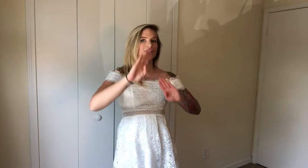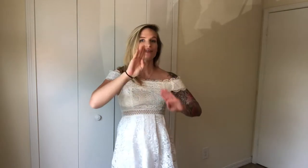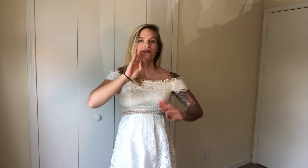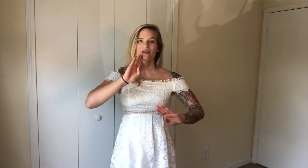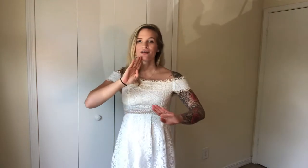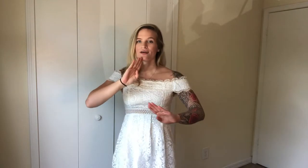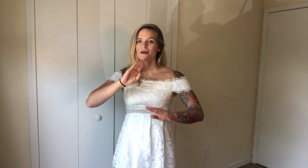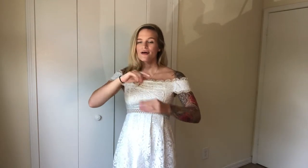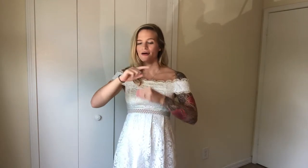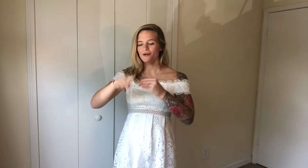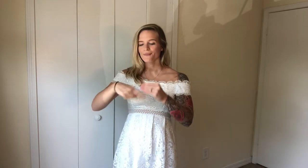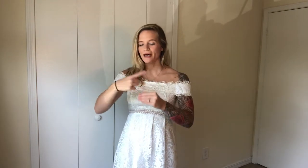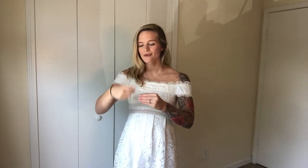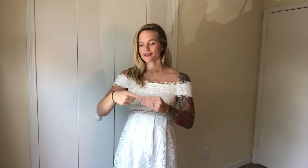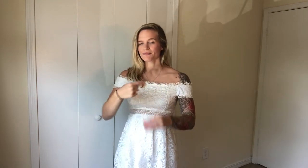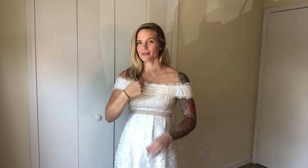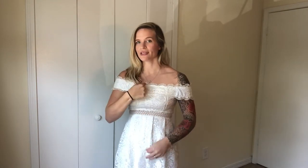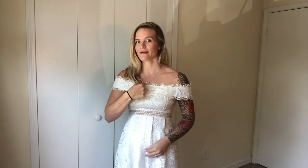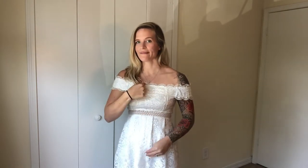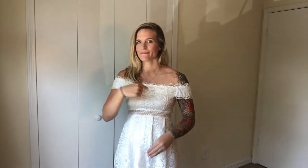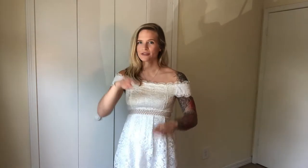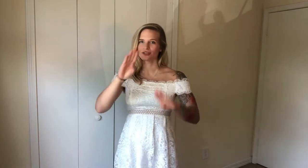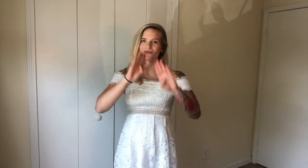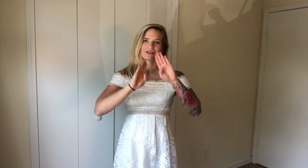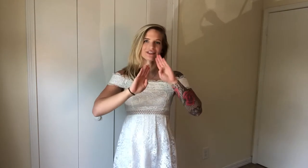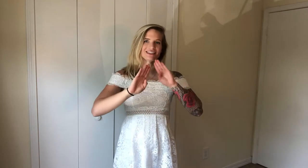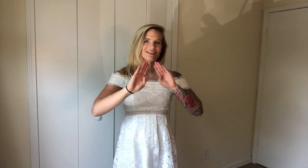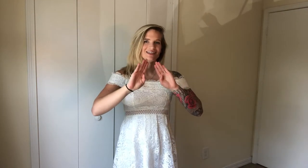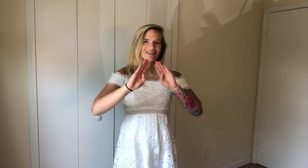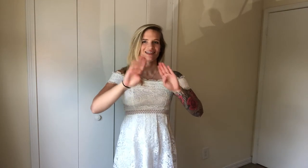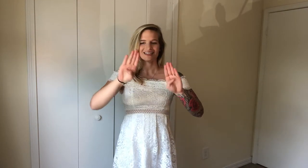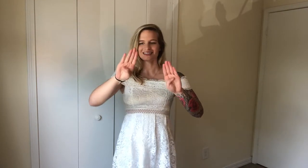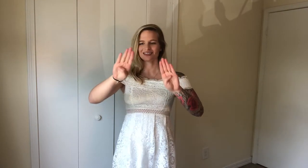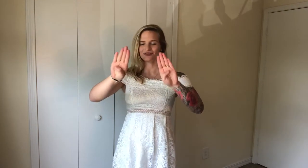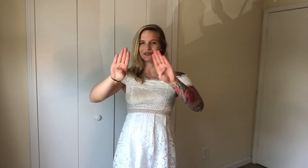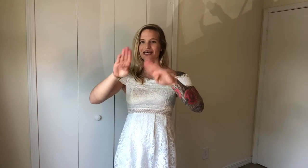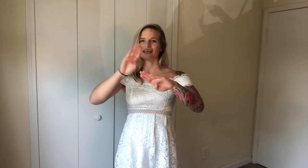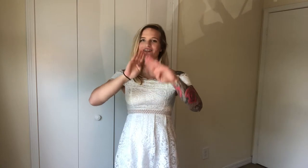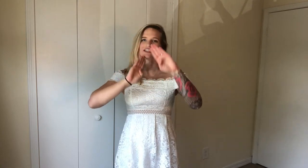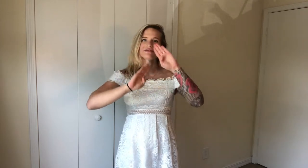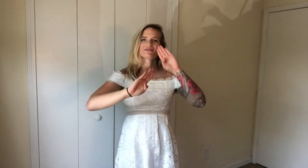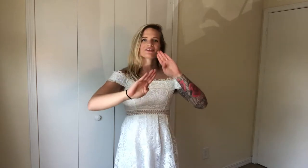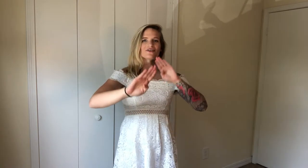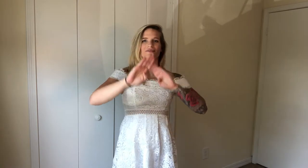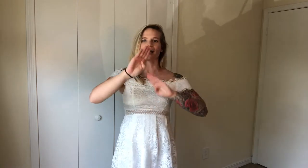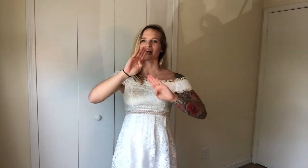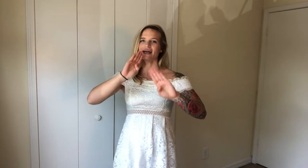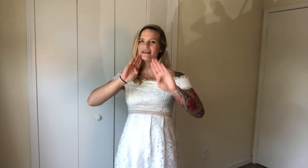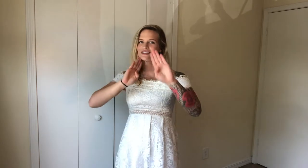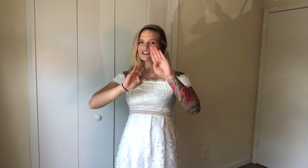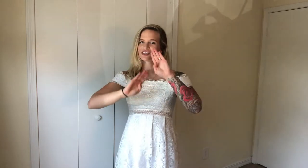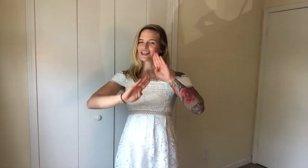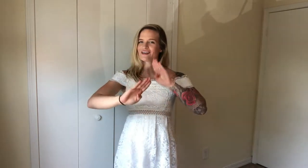about me. So, worry is two B handshapes going back at your chin.